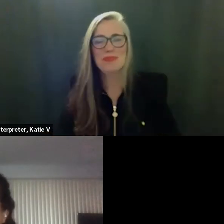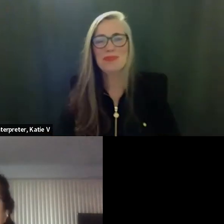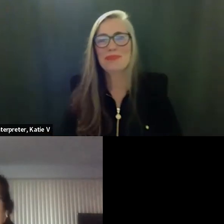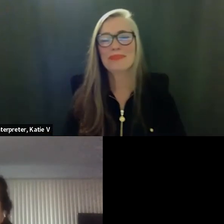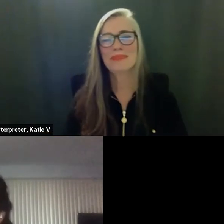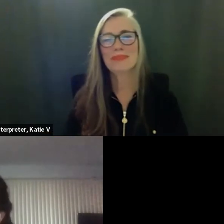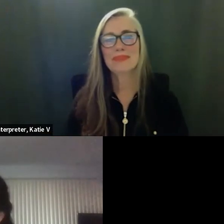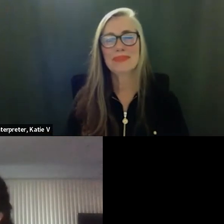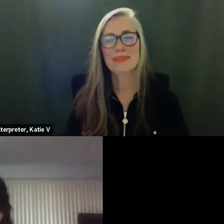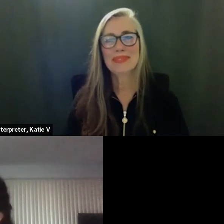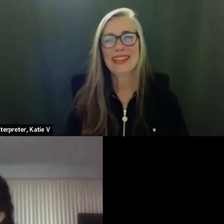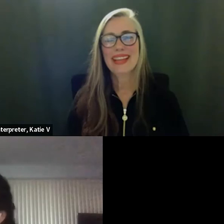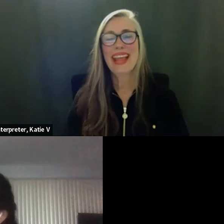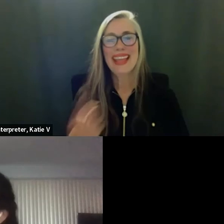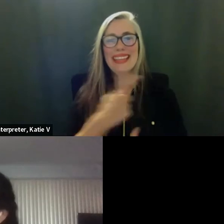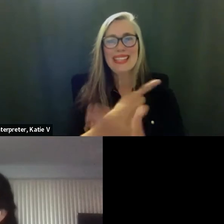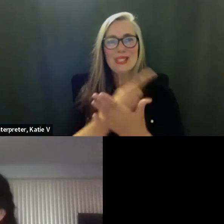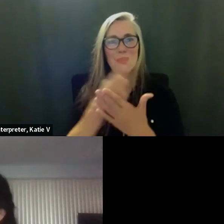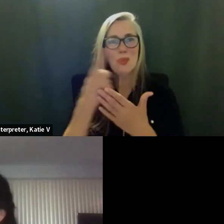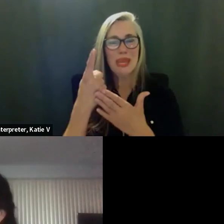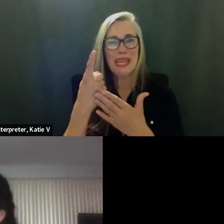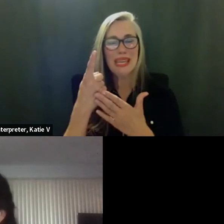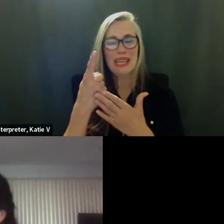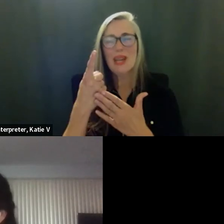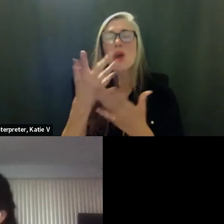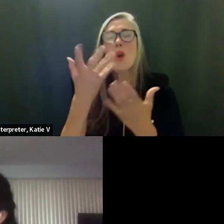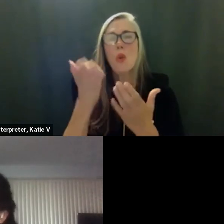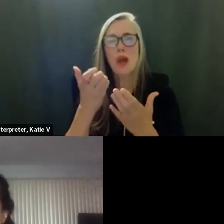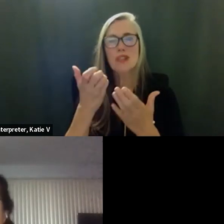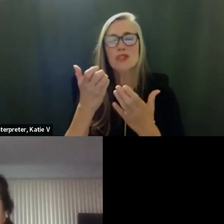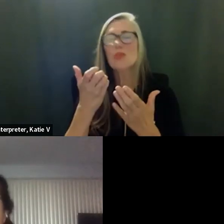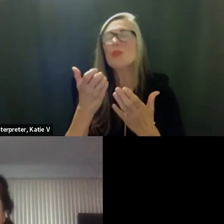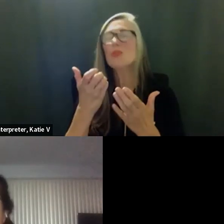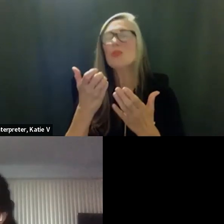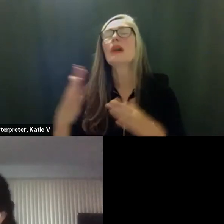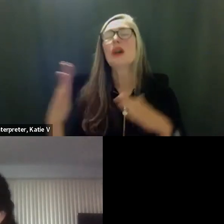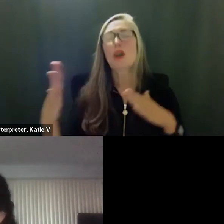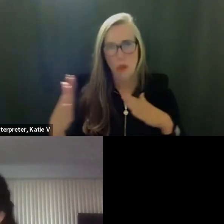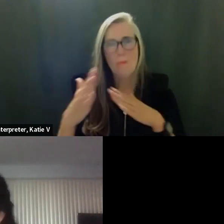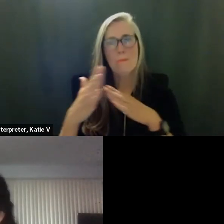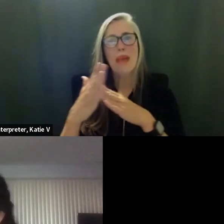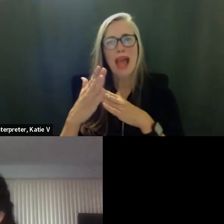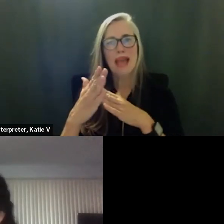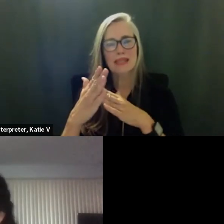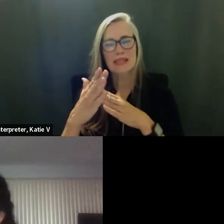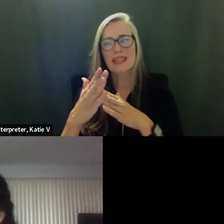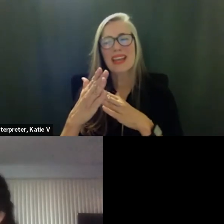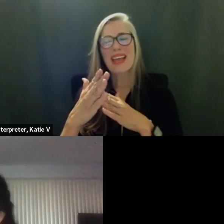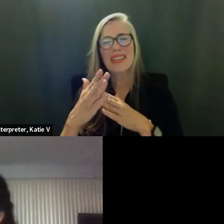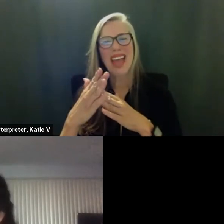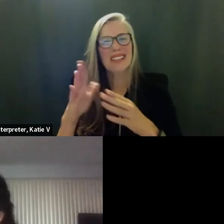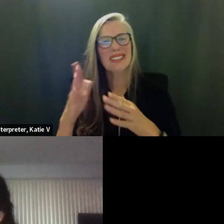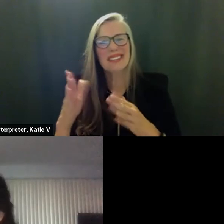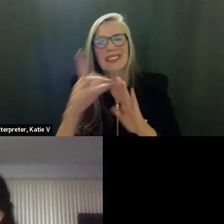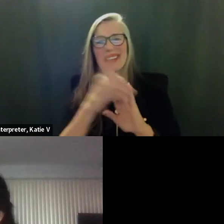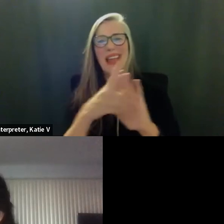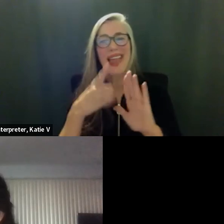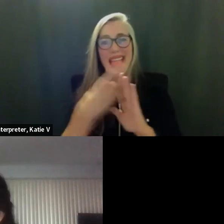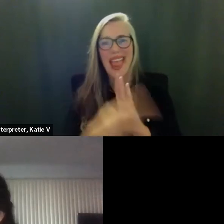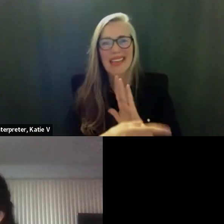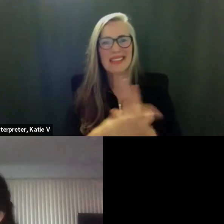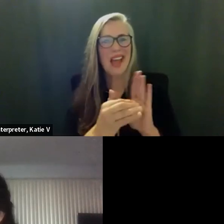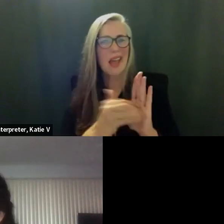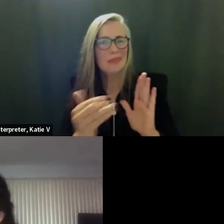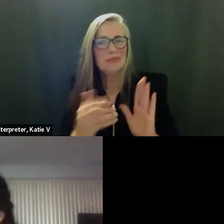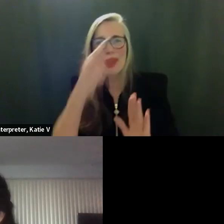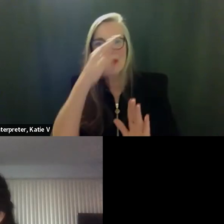and additionally this week we have the combating anti-blackness work group meeting starting at 5 30. actually prior to that we have the